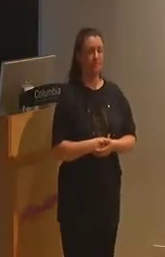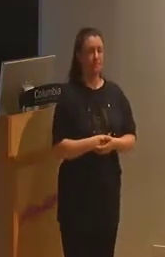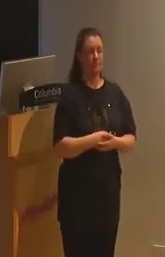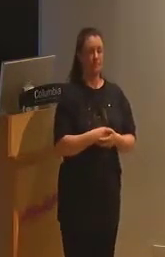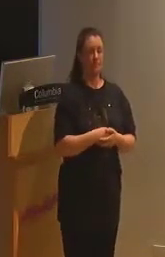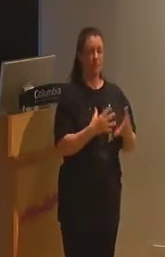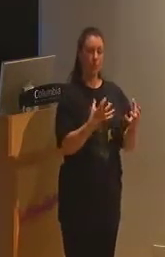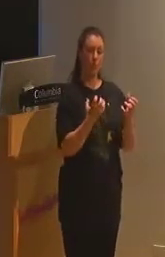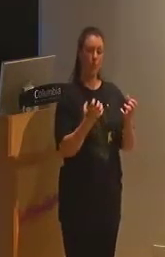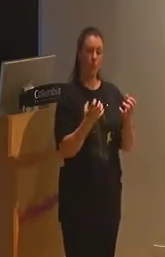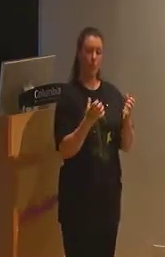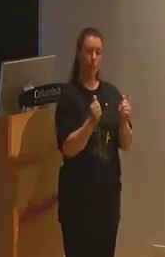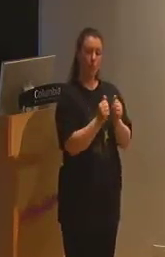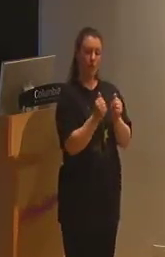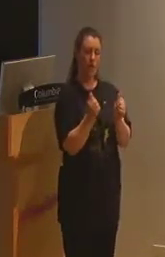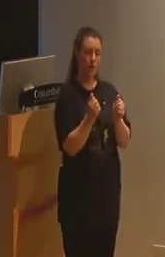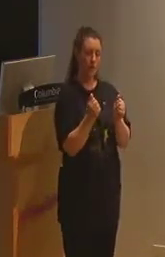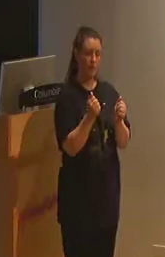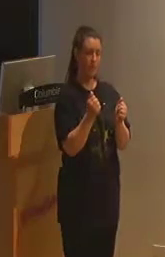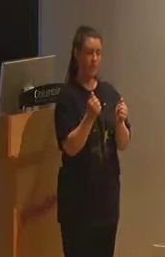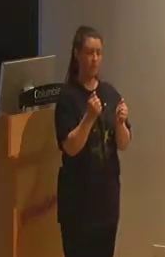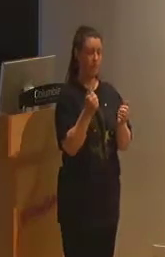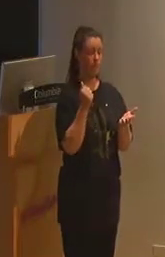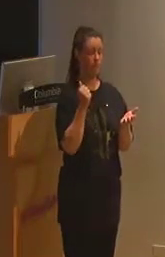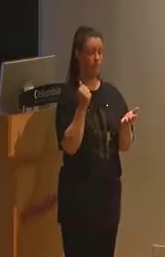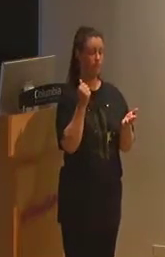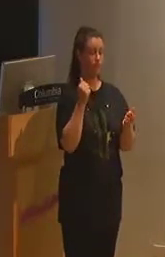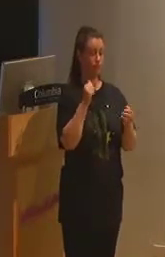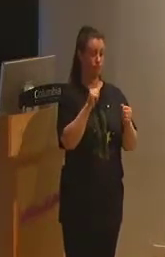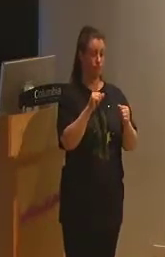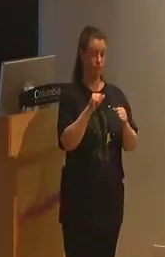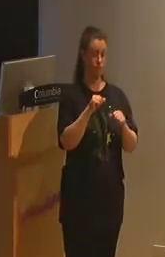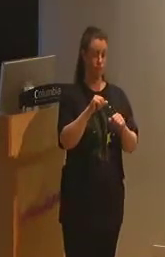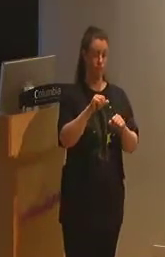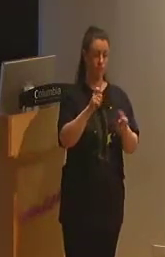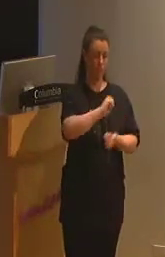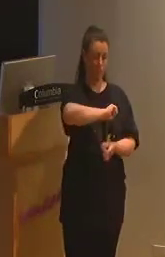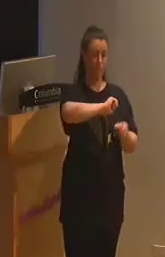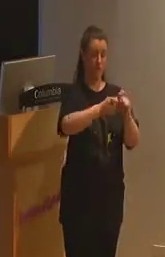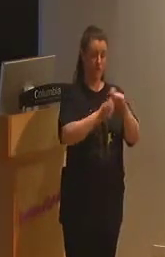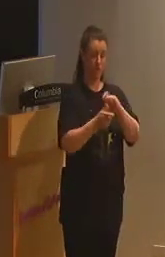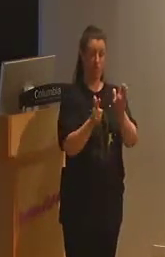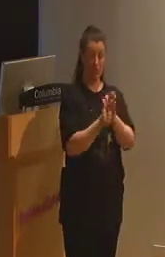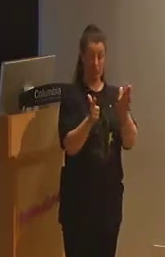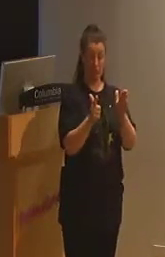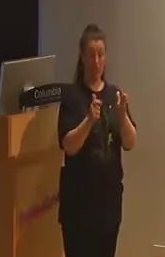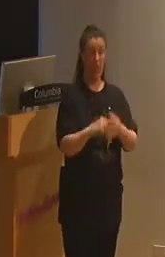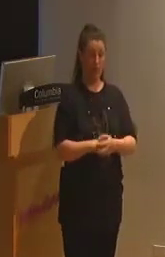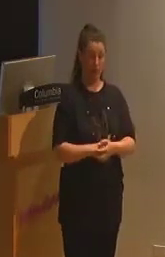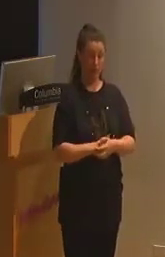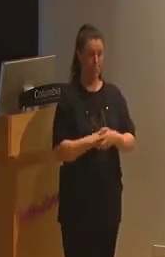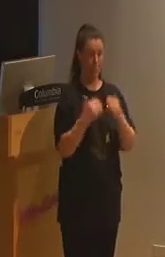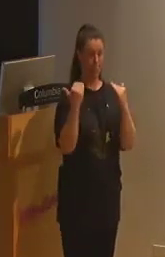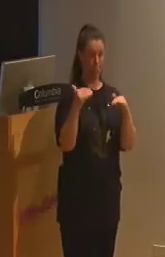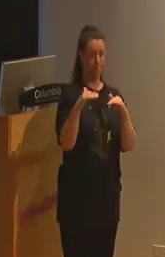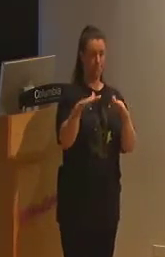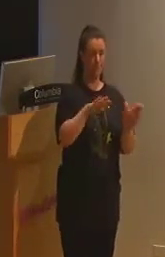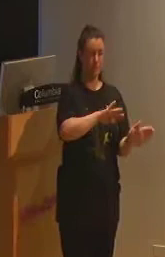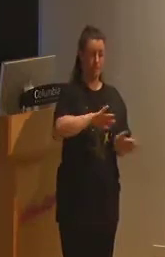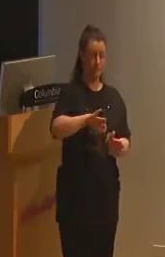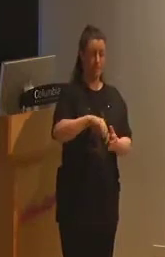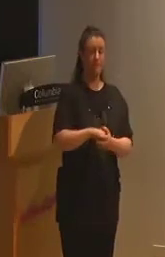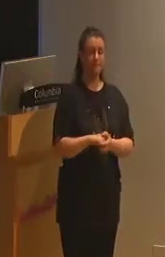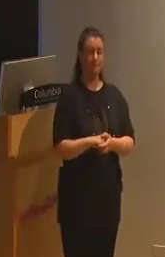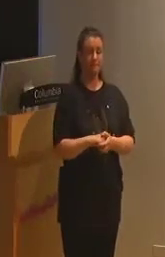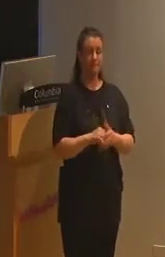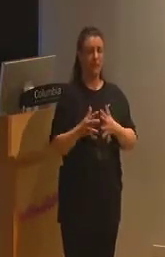IDEA in 2004, which aligned the act with the principles of No Child Left Behind, reflects the underlying neoliberal logic of the American